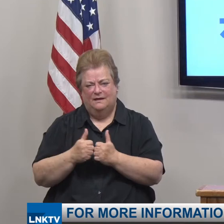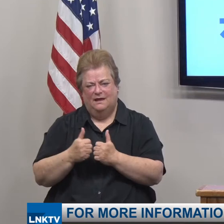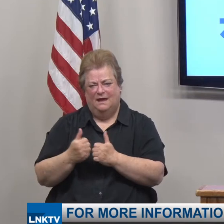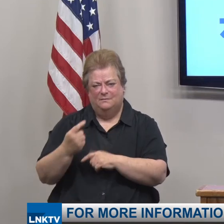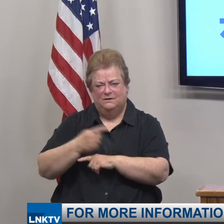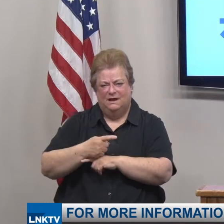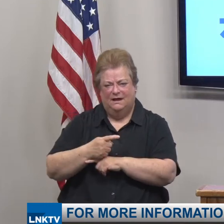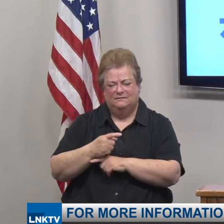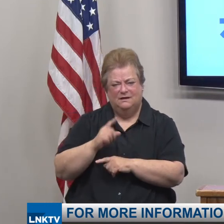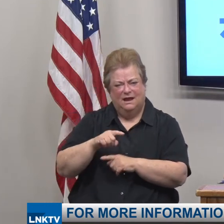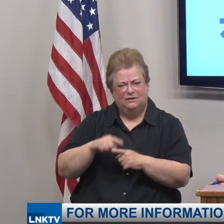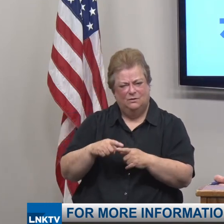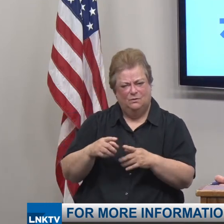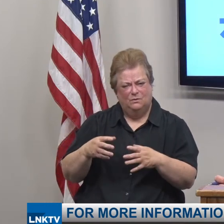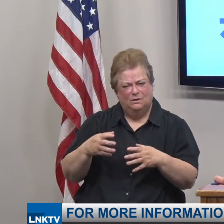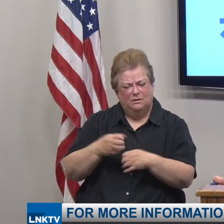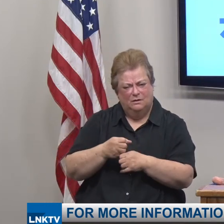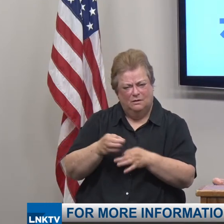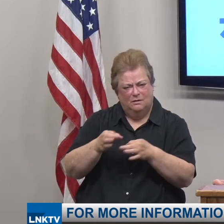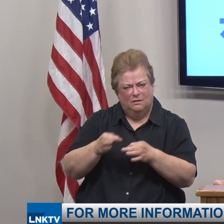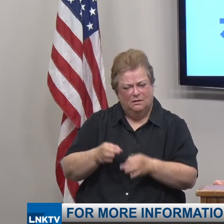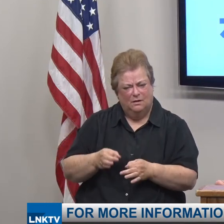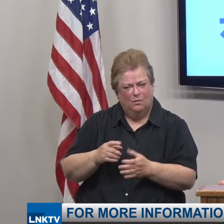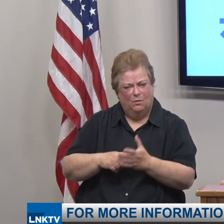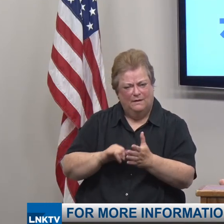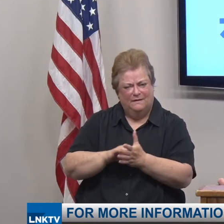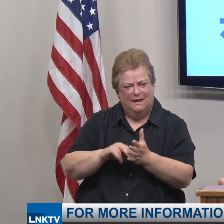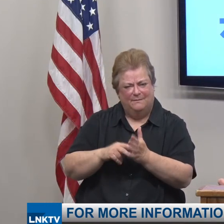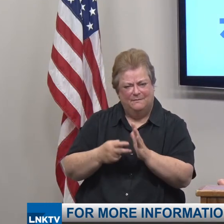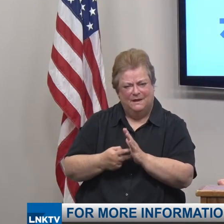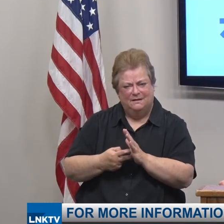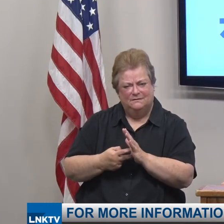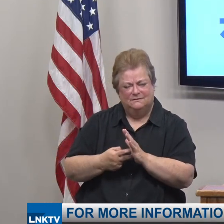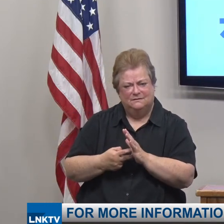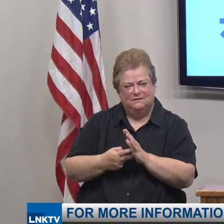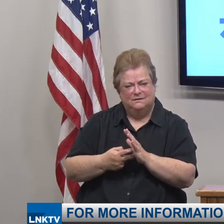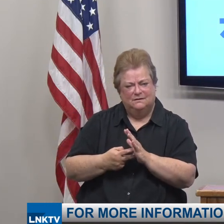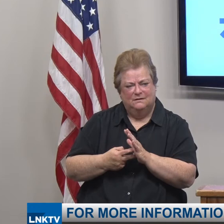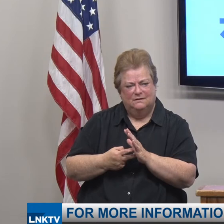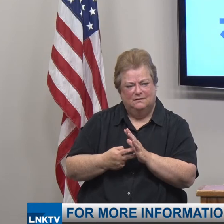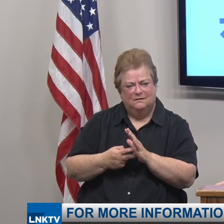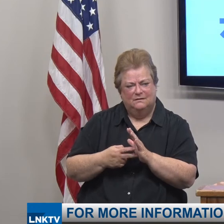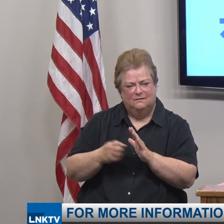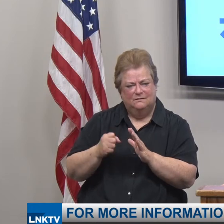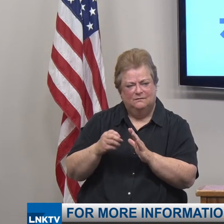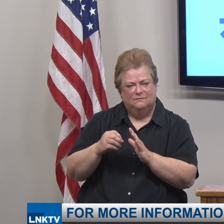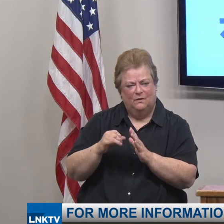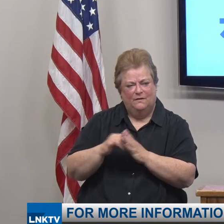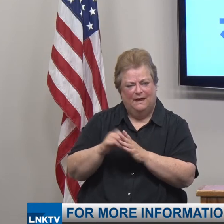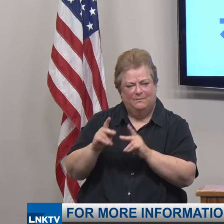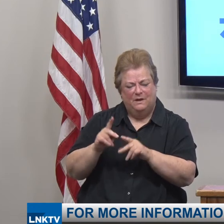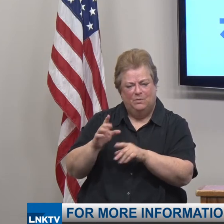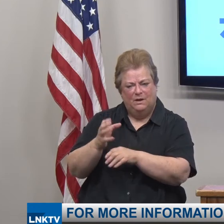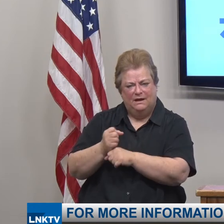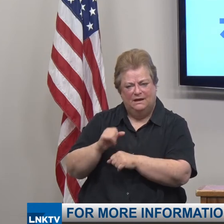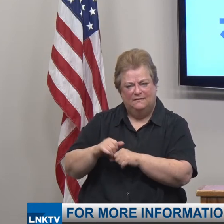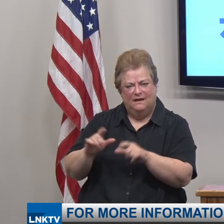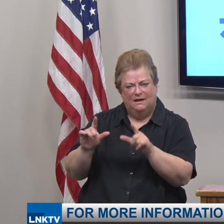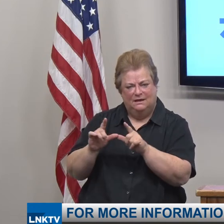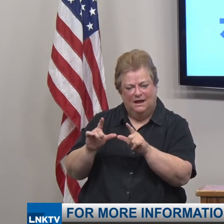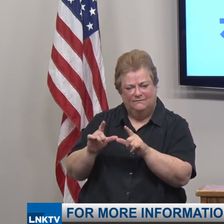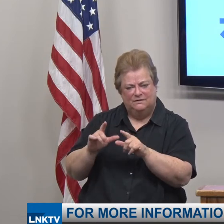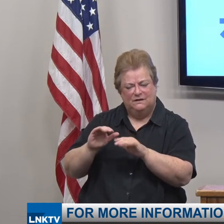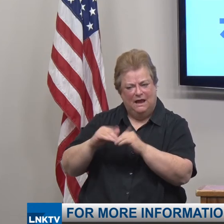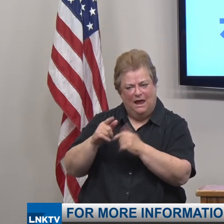Can you just do a quick recap for that on what that means for the businesses that can, that we'll be able to get that license and kind of how you're